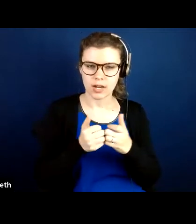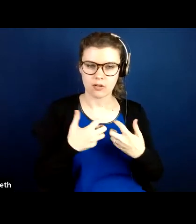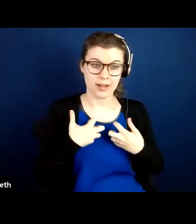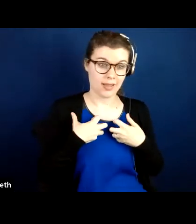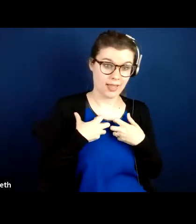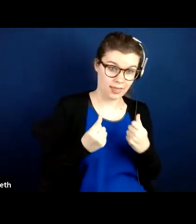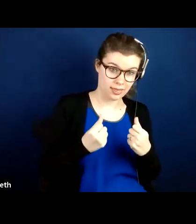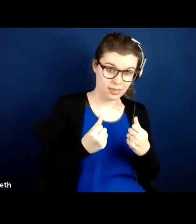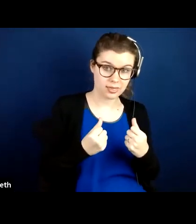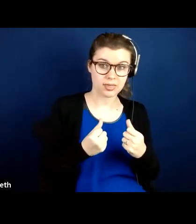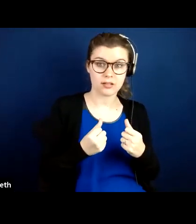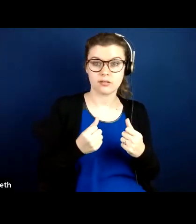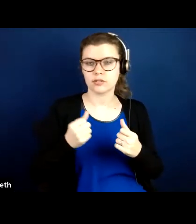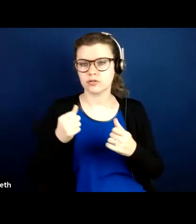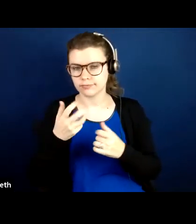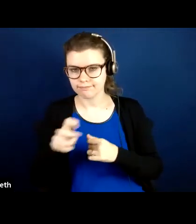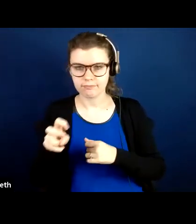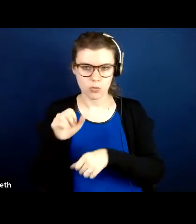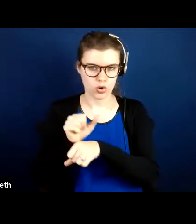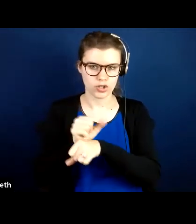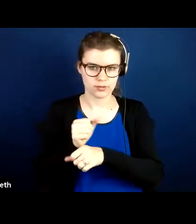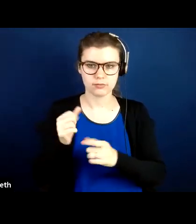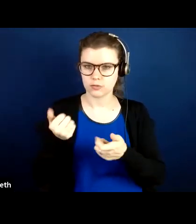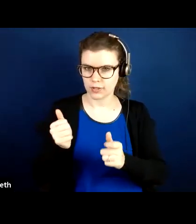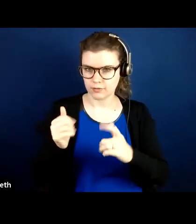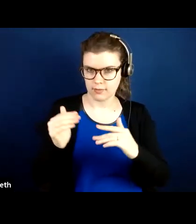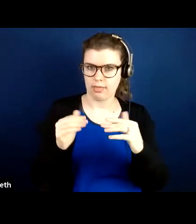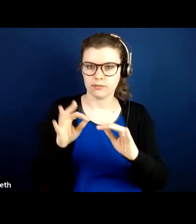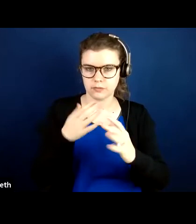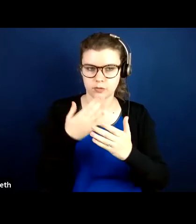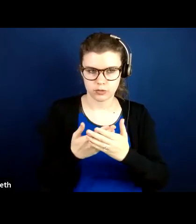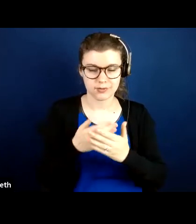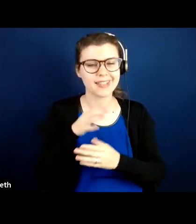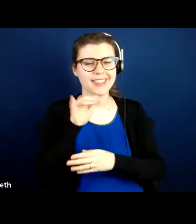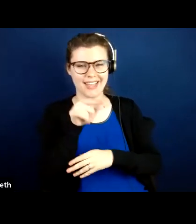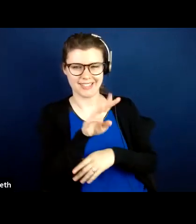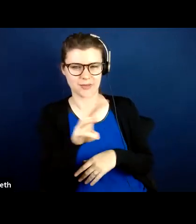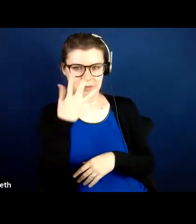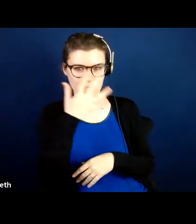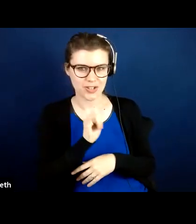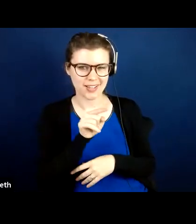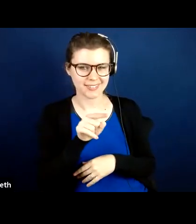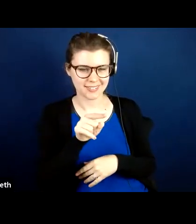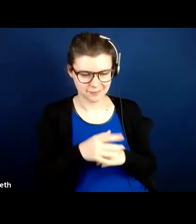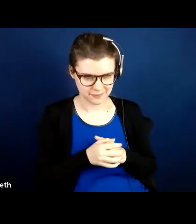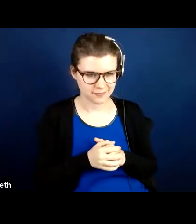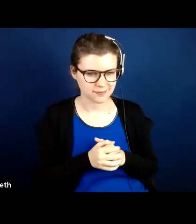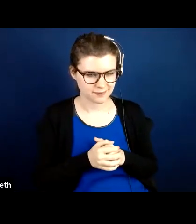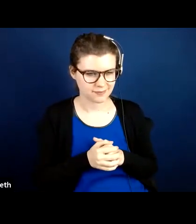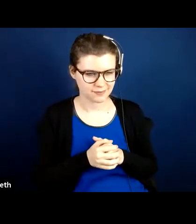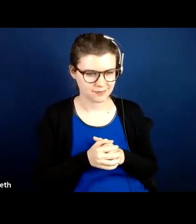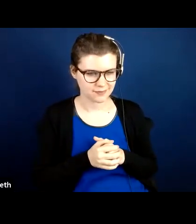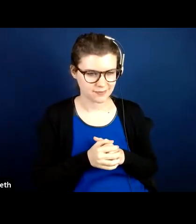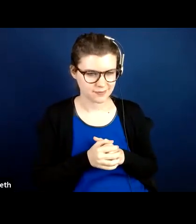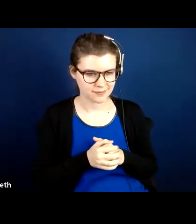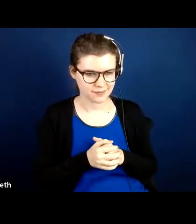And working well. And is the example of what the working well homepage looks like it has a